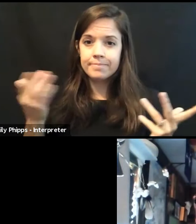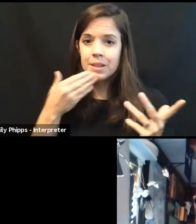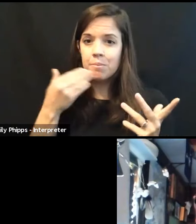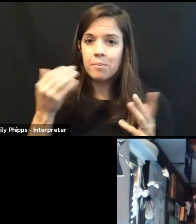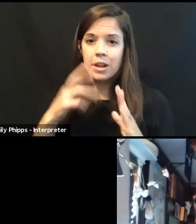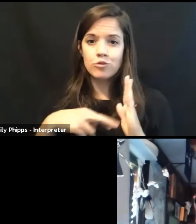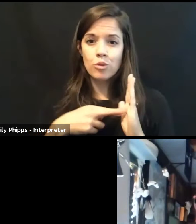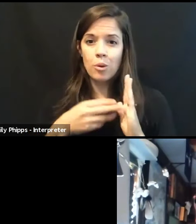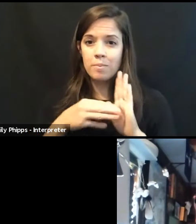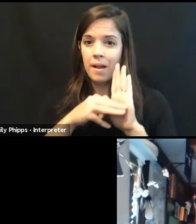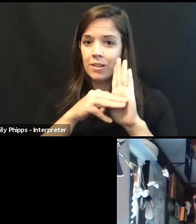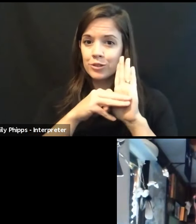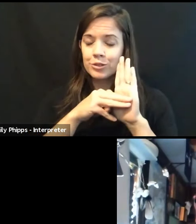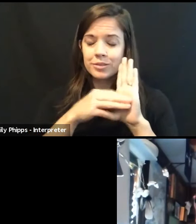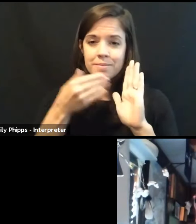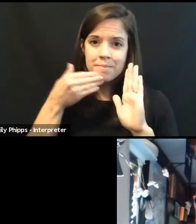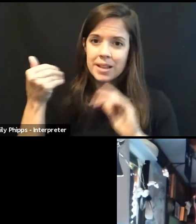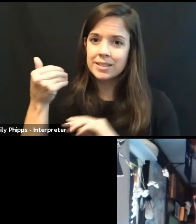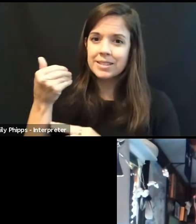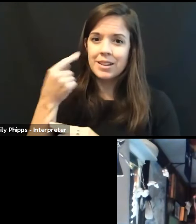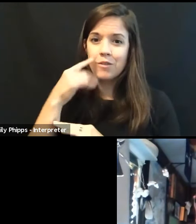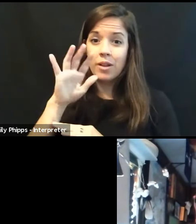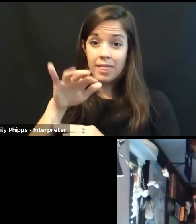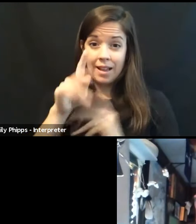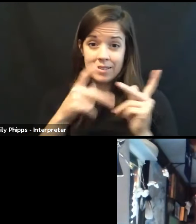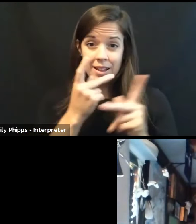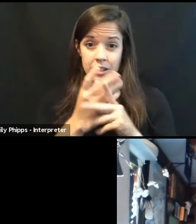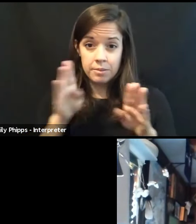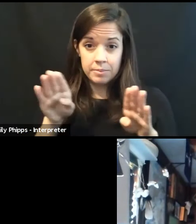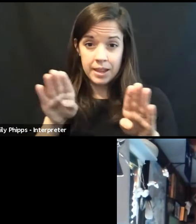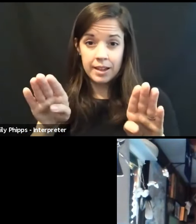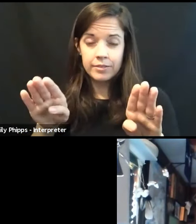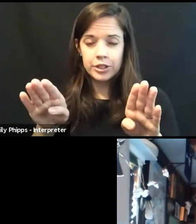for the kind of behavior that you're encouraging.